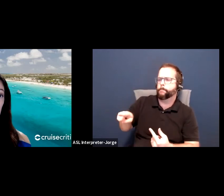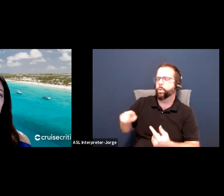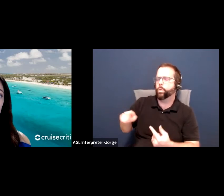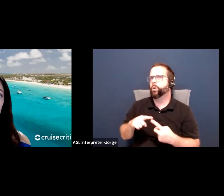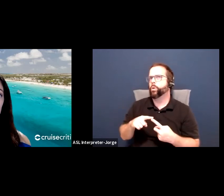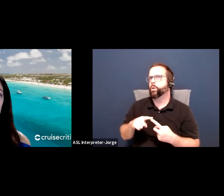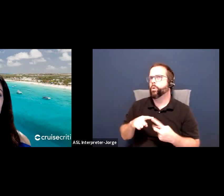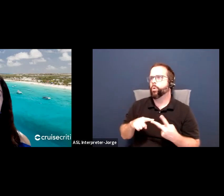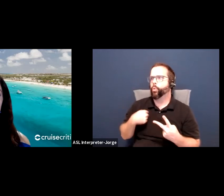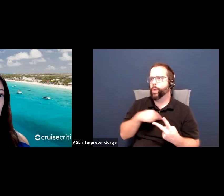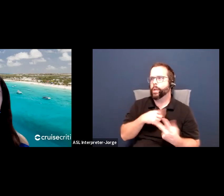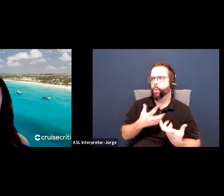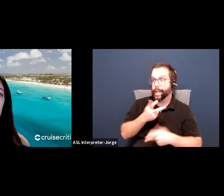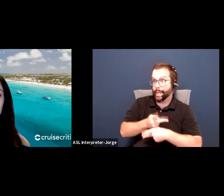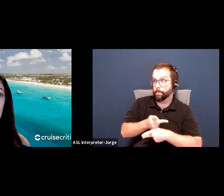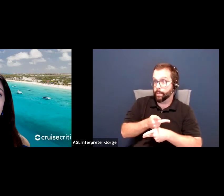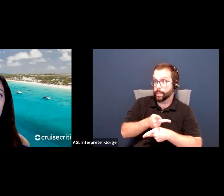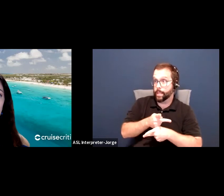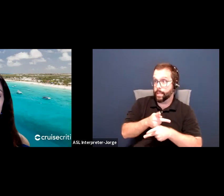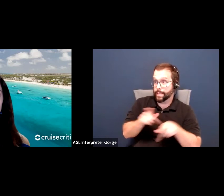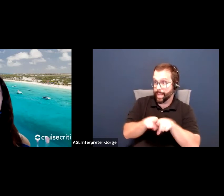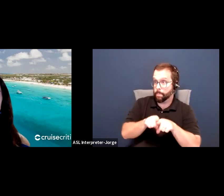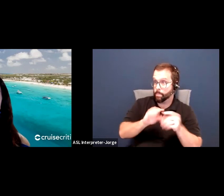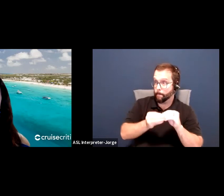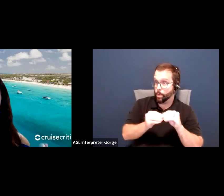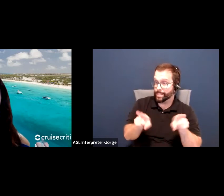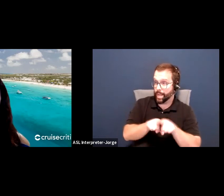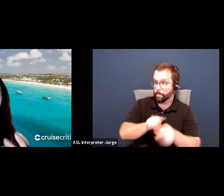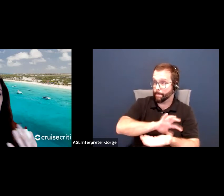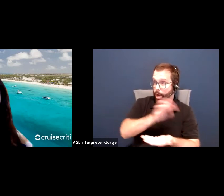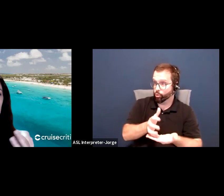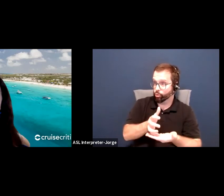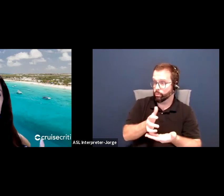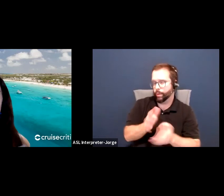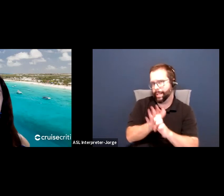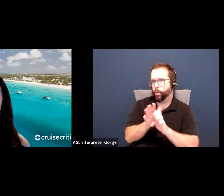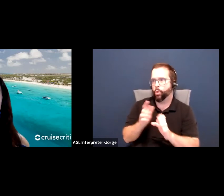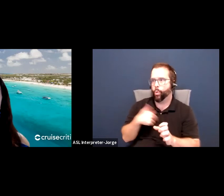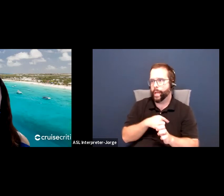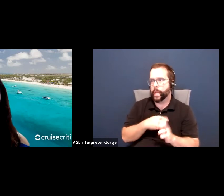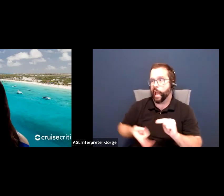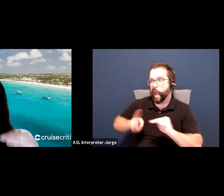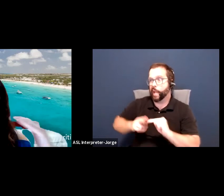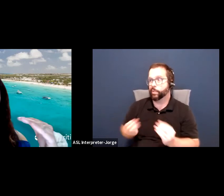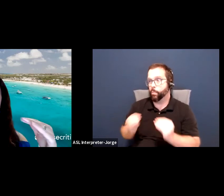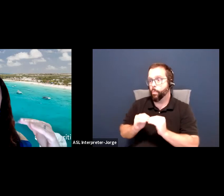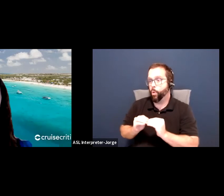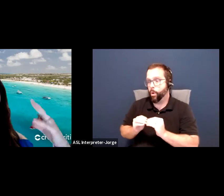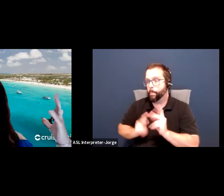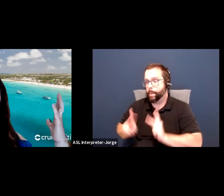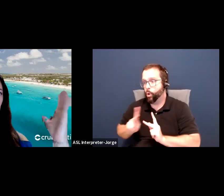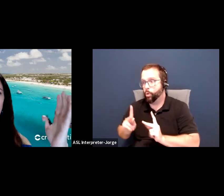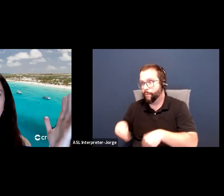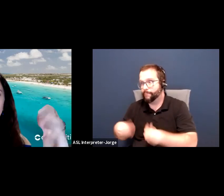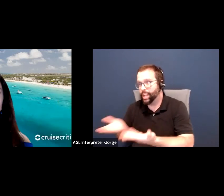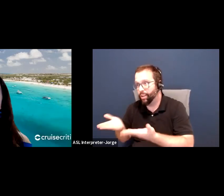keep the number we have, because we can't do any more? We can't service any more consumers. Do we want to grow that because